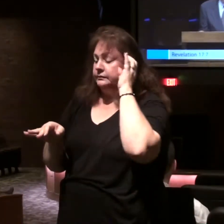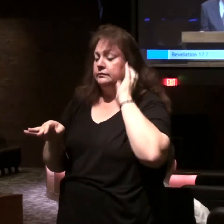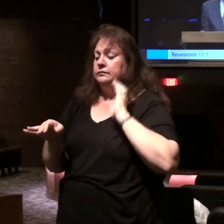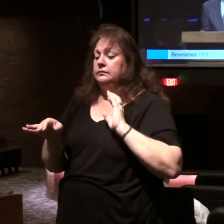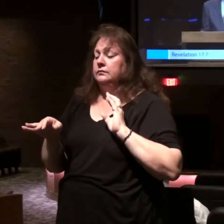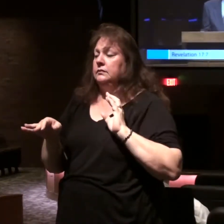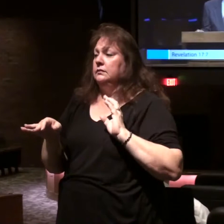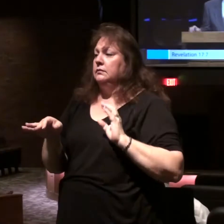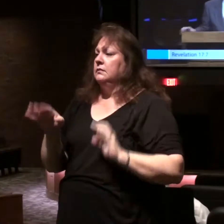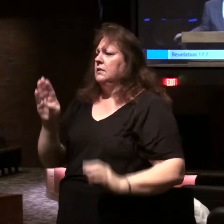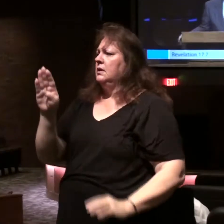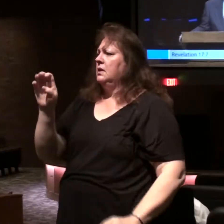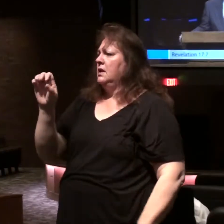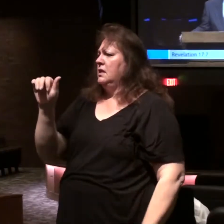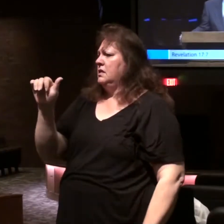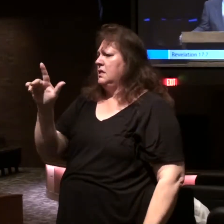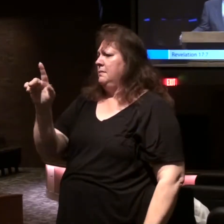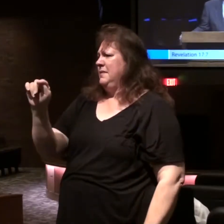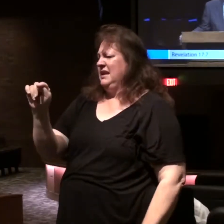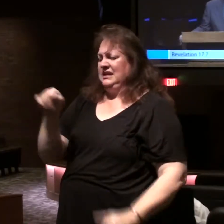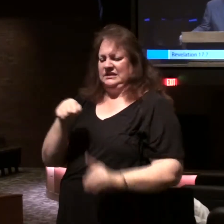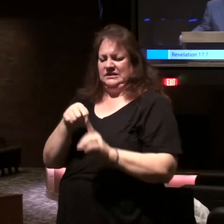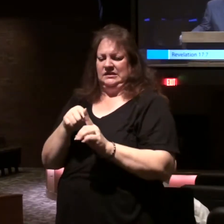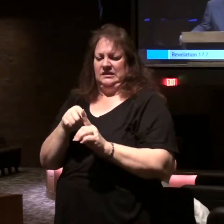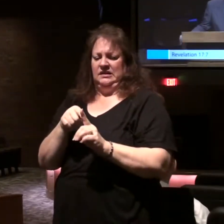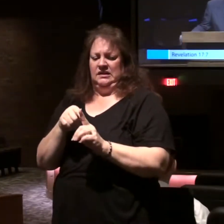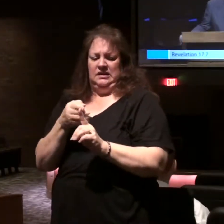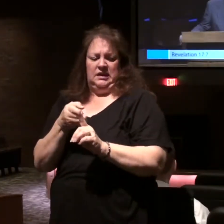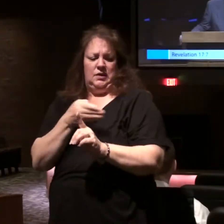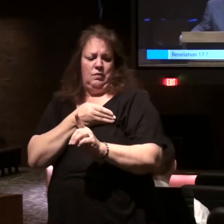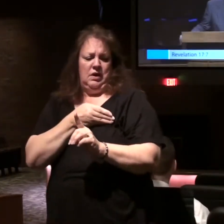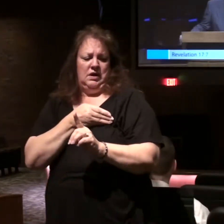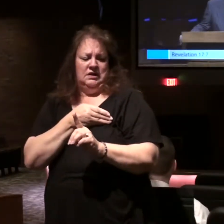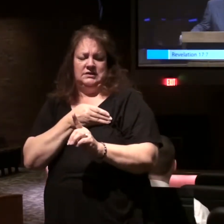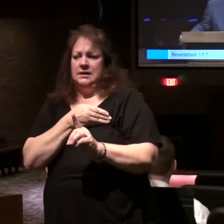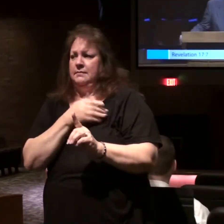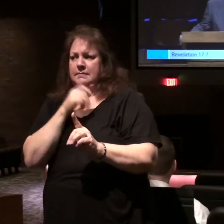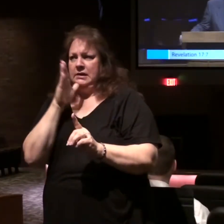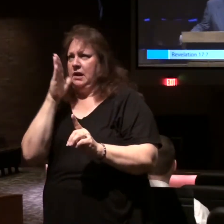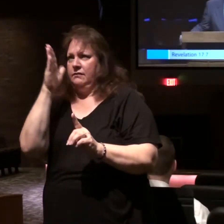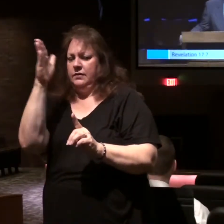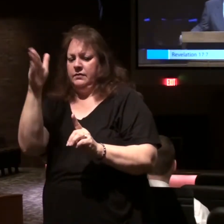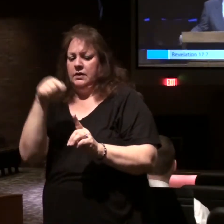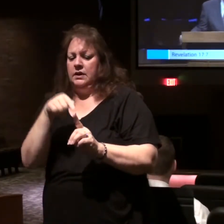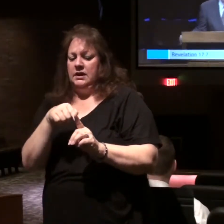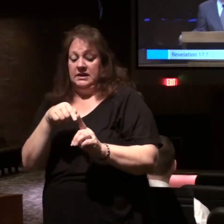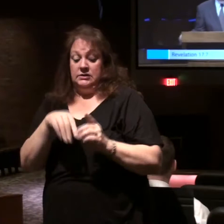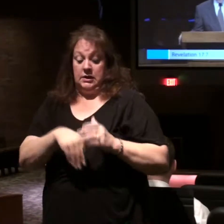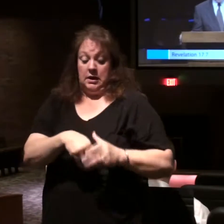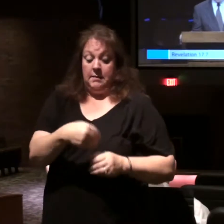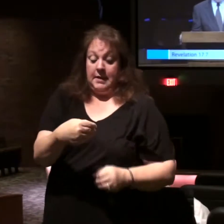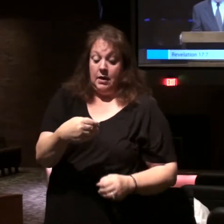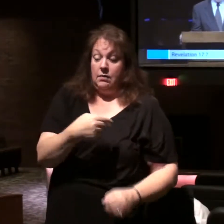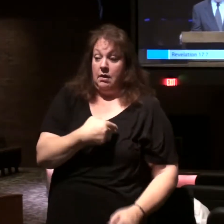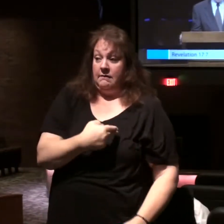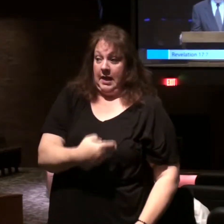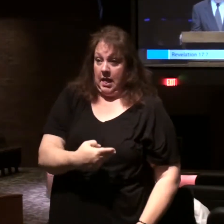The beast that you saw was and is not and is about to come out of the abyss and go to destruction.